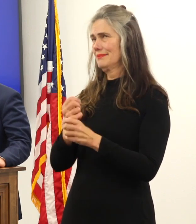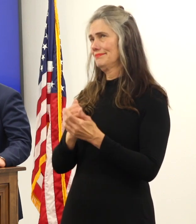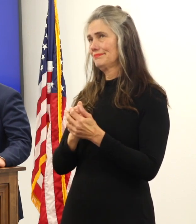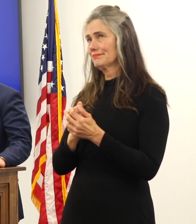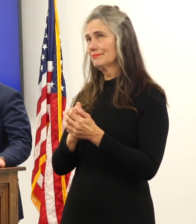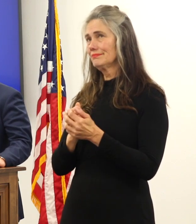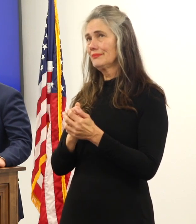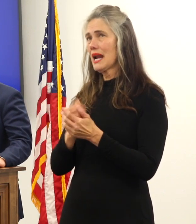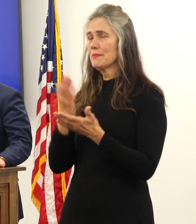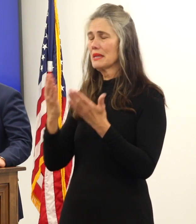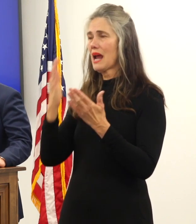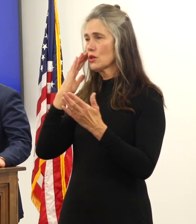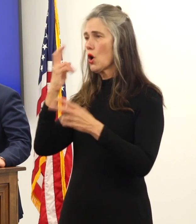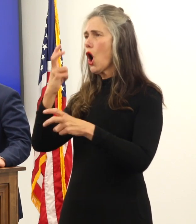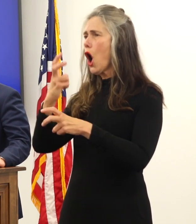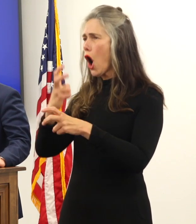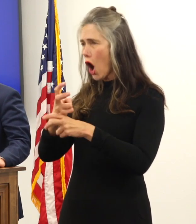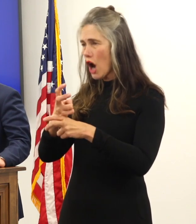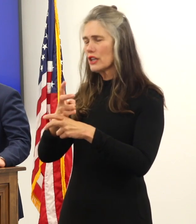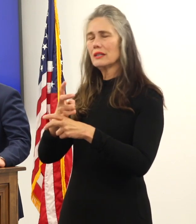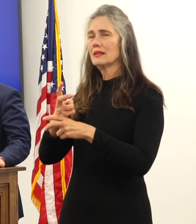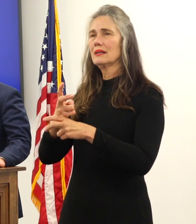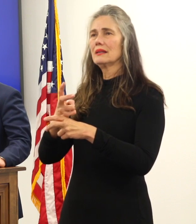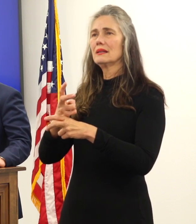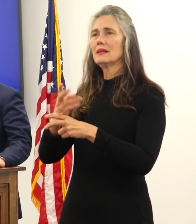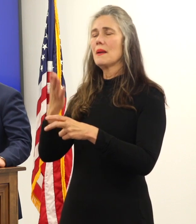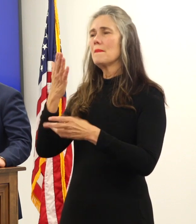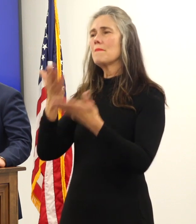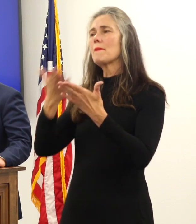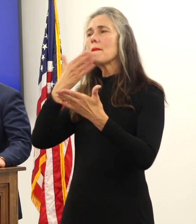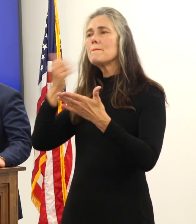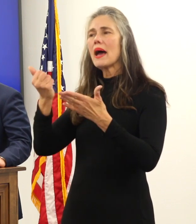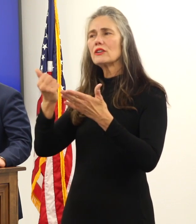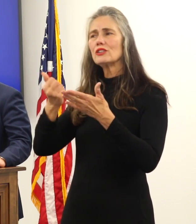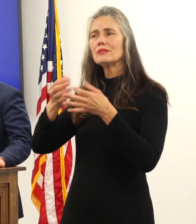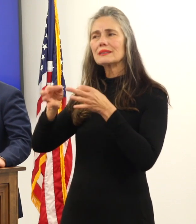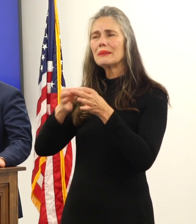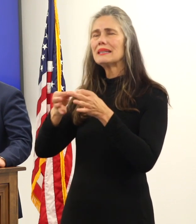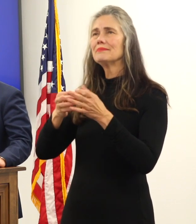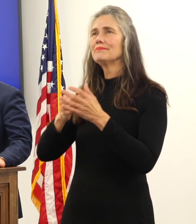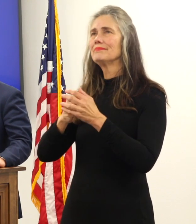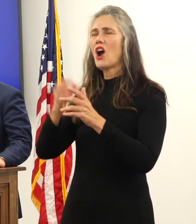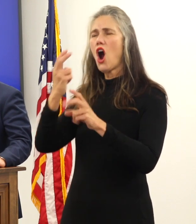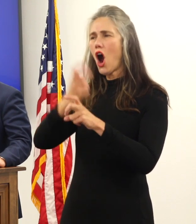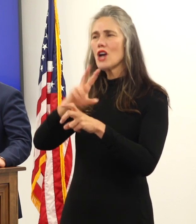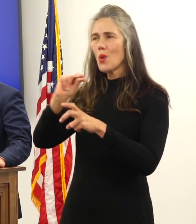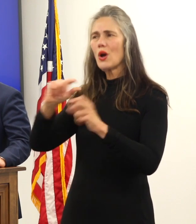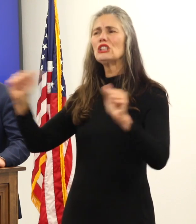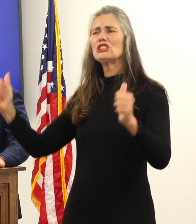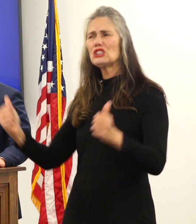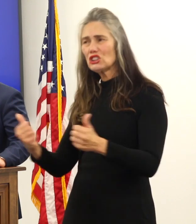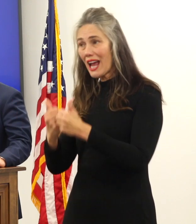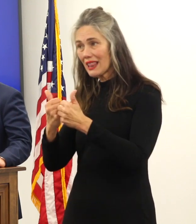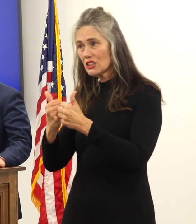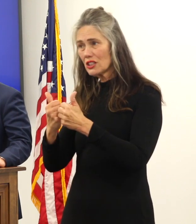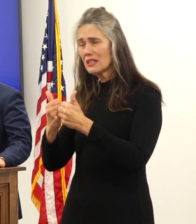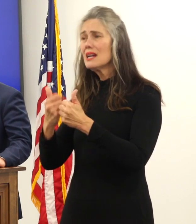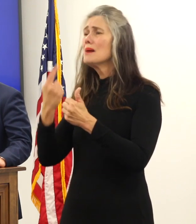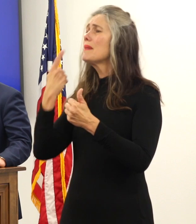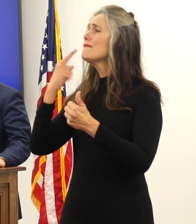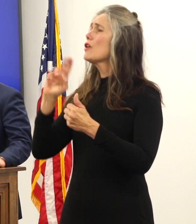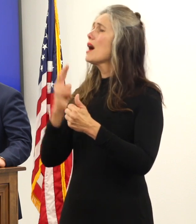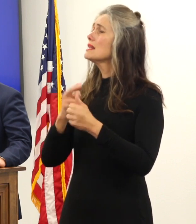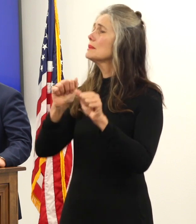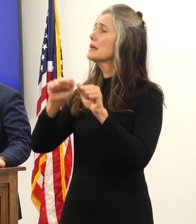to describe it it's incredibly challenging but in order for it to work in order for us to be able to slow the infection